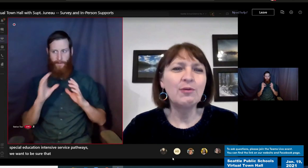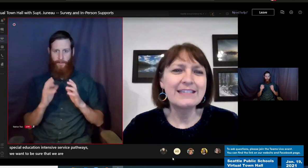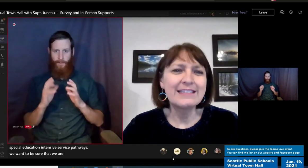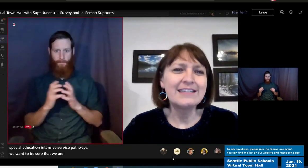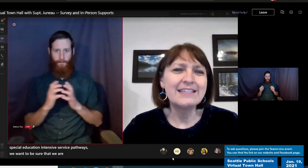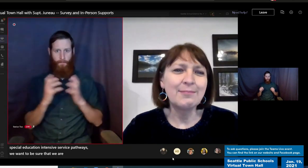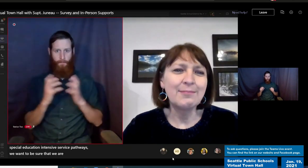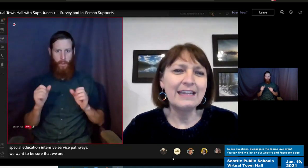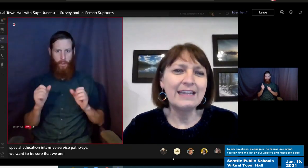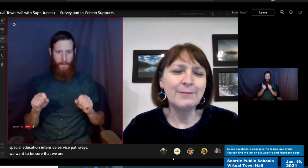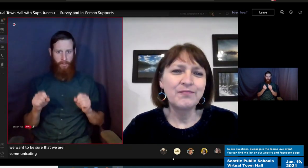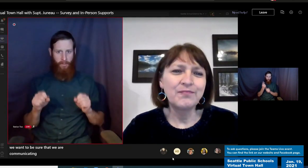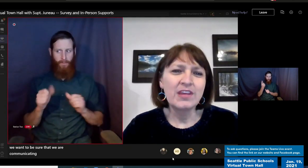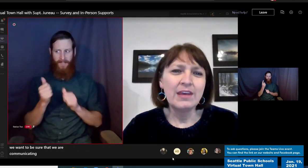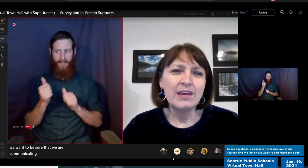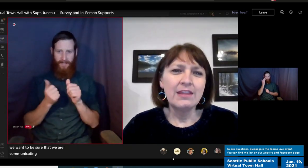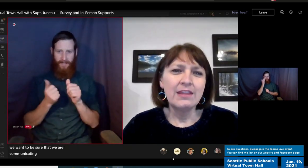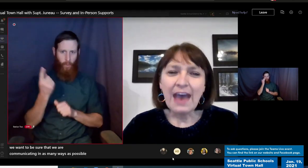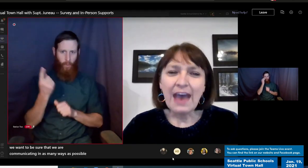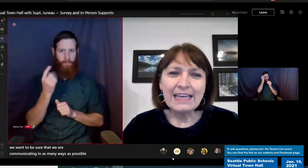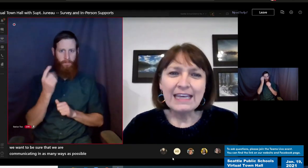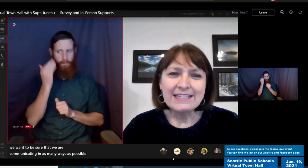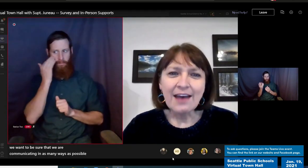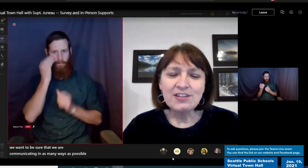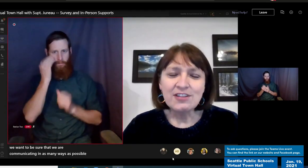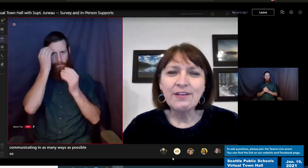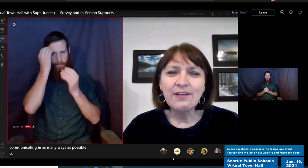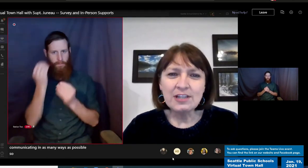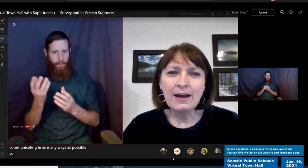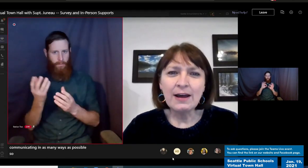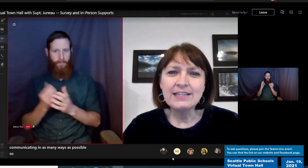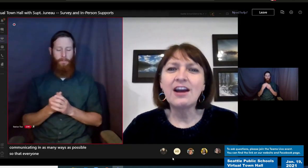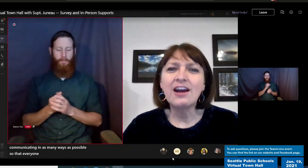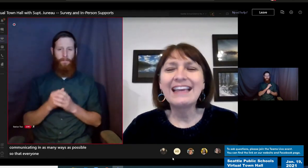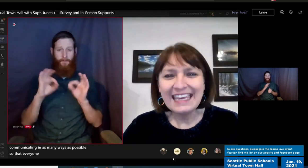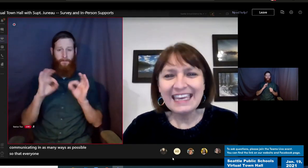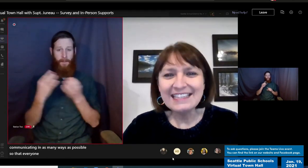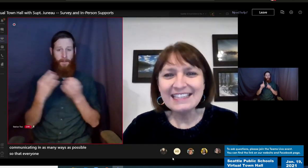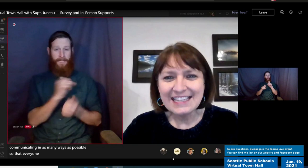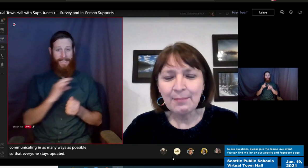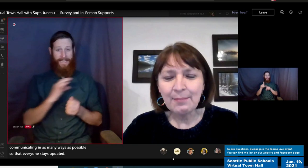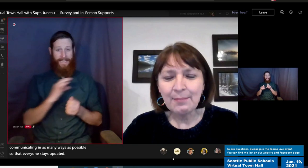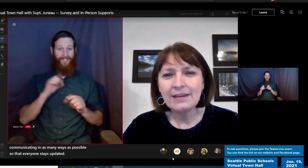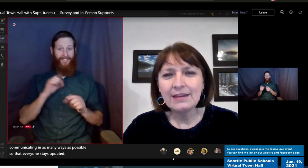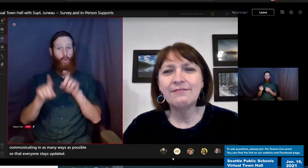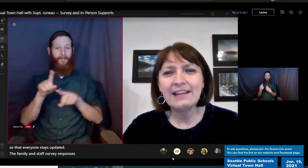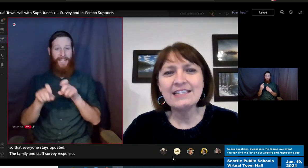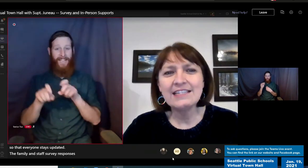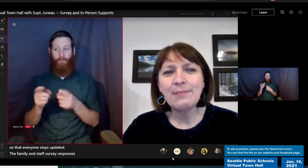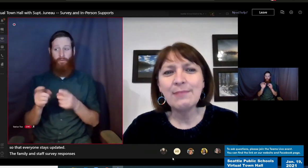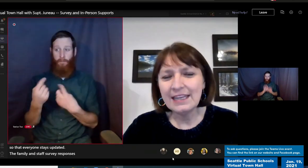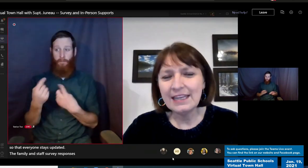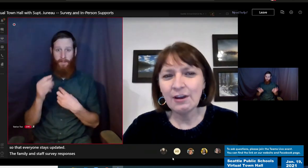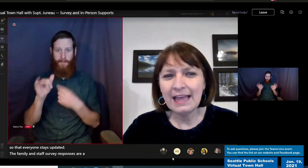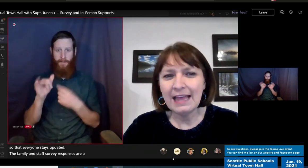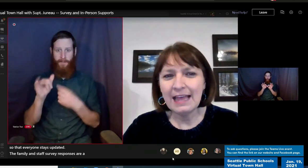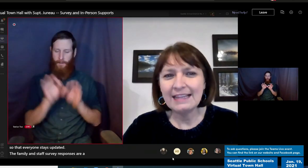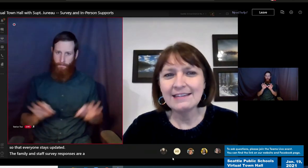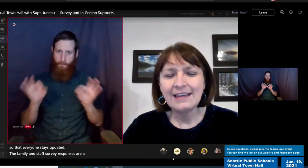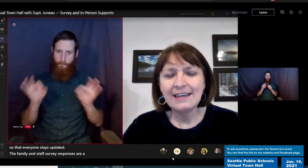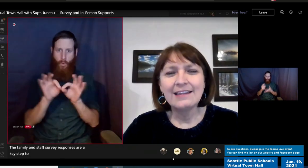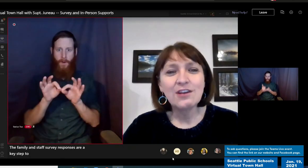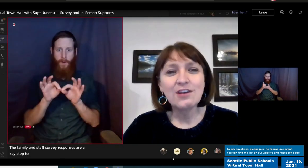stays updated. The family and staff survey responses are a key step to finalizing many of our plans,